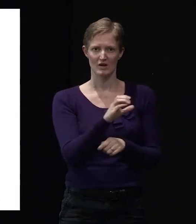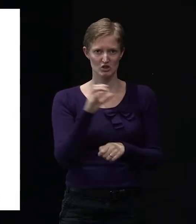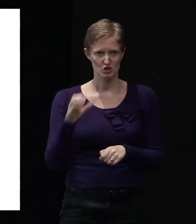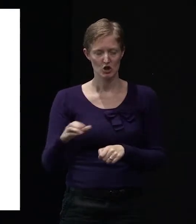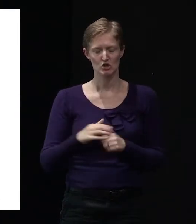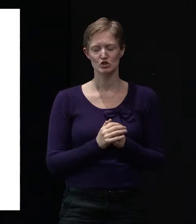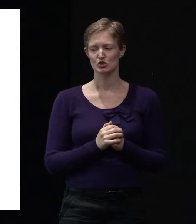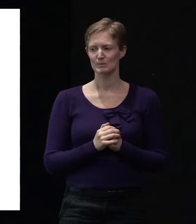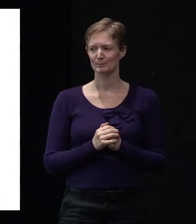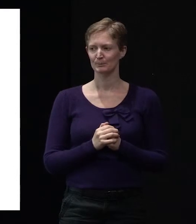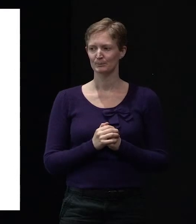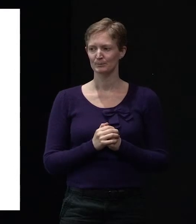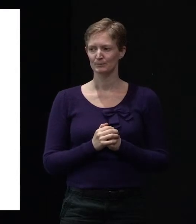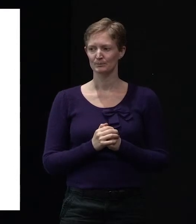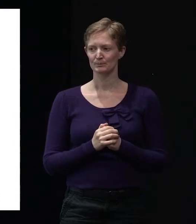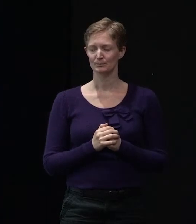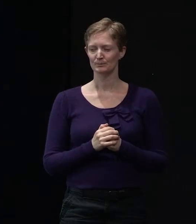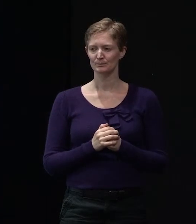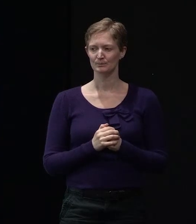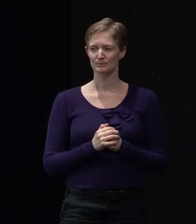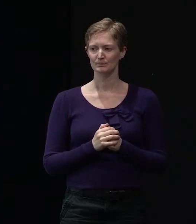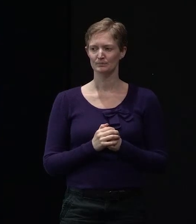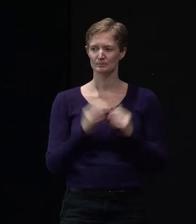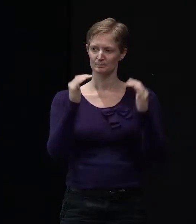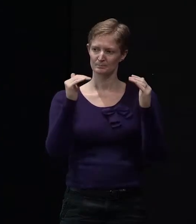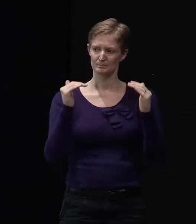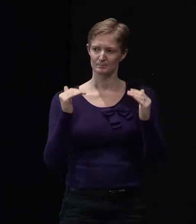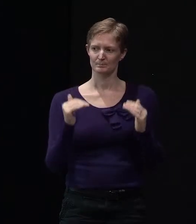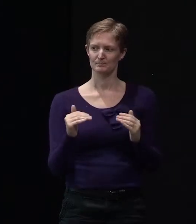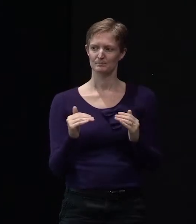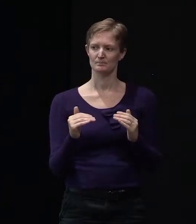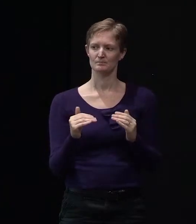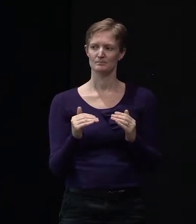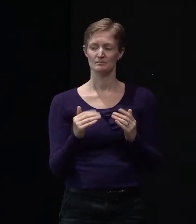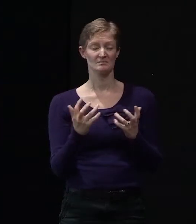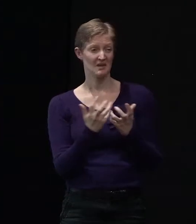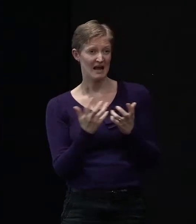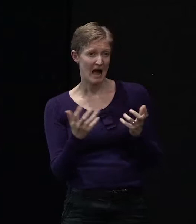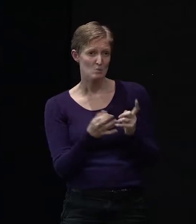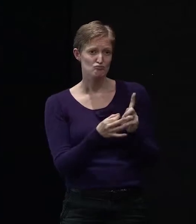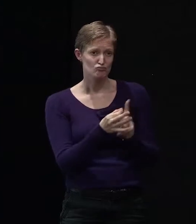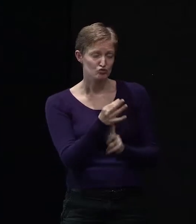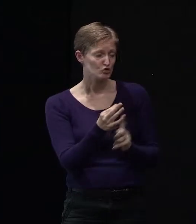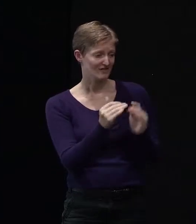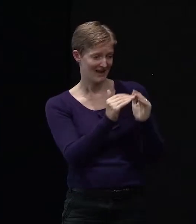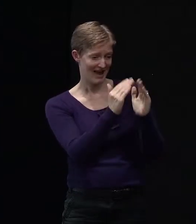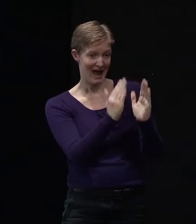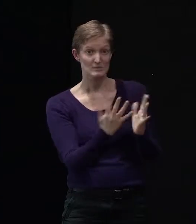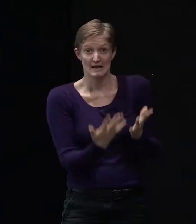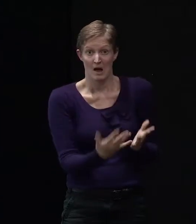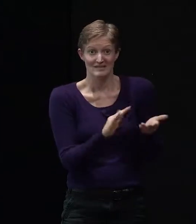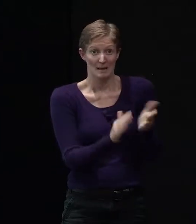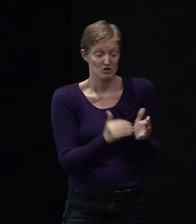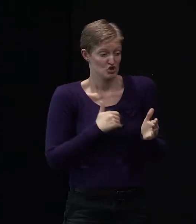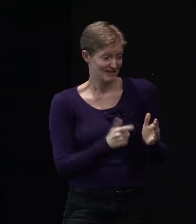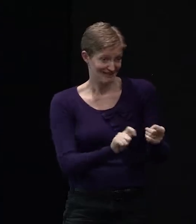in behind some of the things we talk about. Then I want to talk about improvements that can be made to houses that are damaged and have to